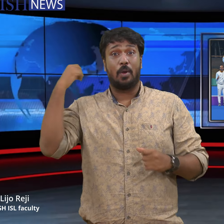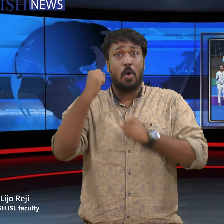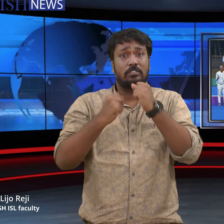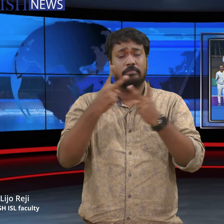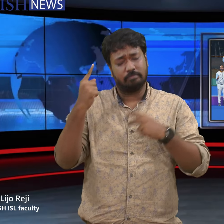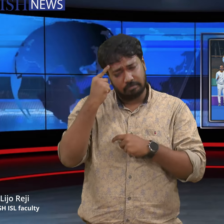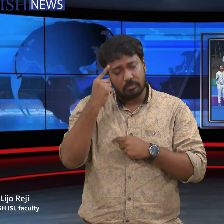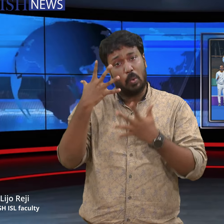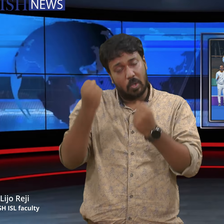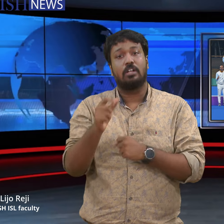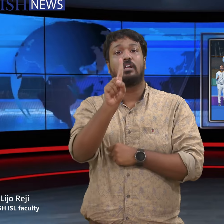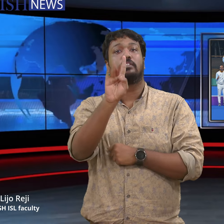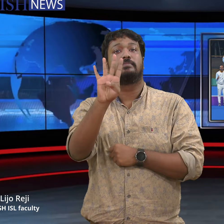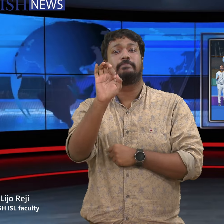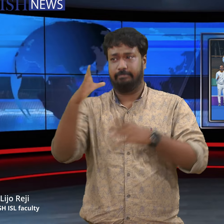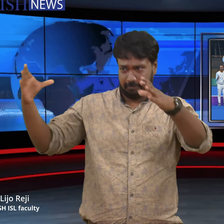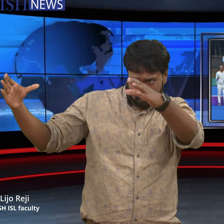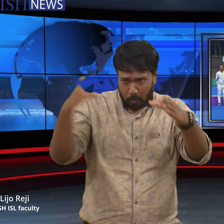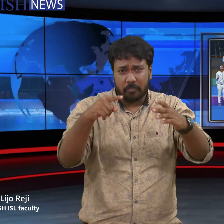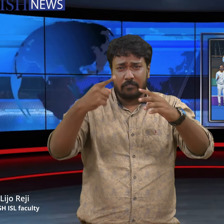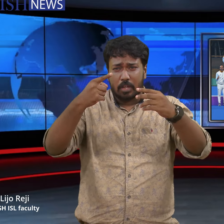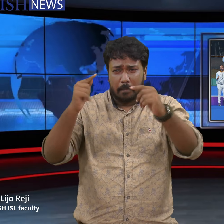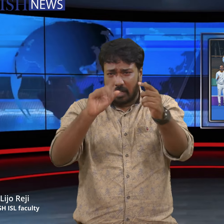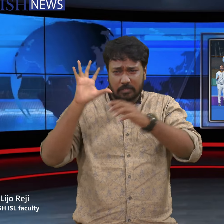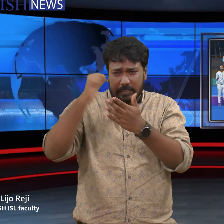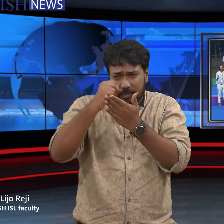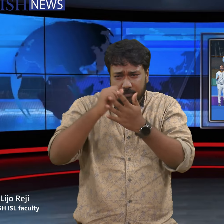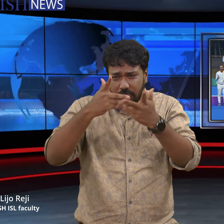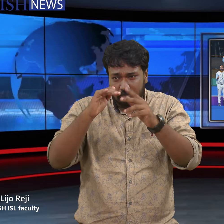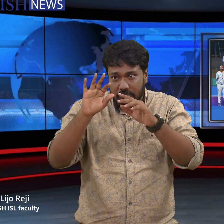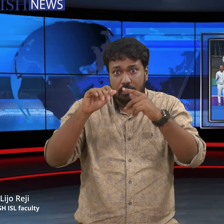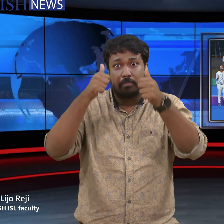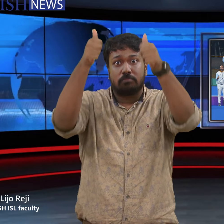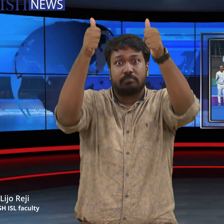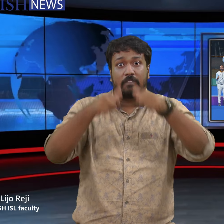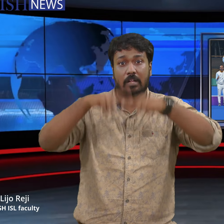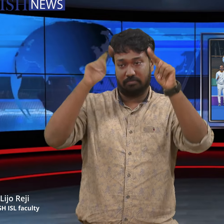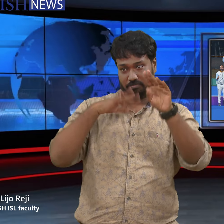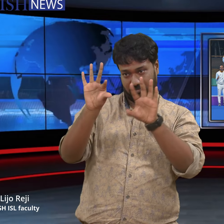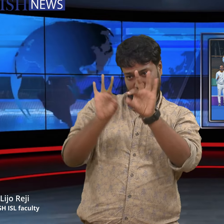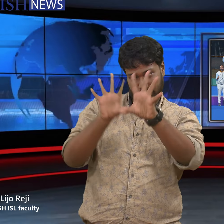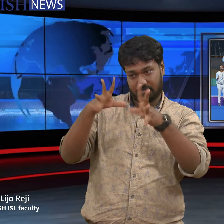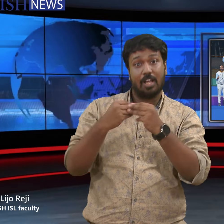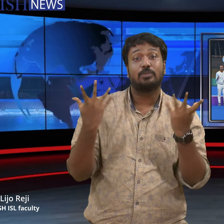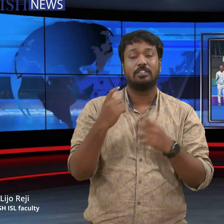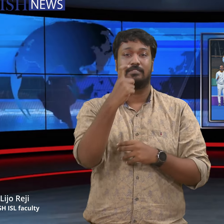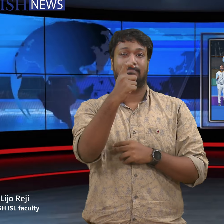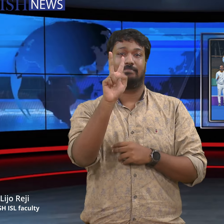cost of government to meet the requirements of the travelling sportspersons. The only qualified athlete missing from the list is short